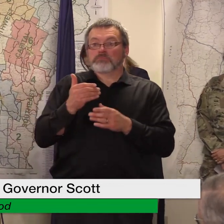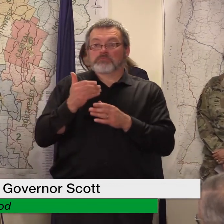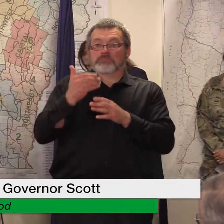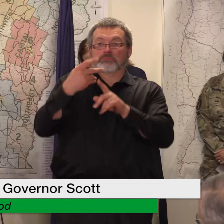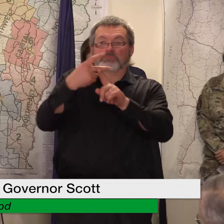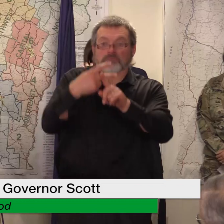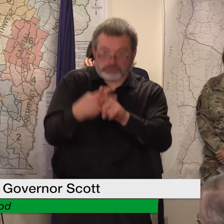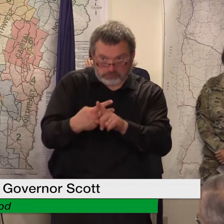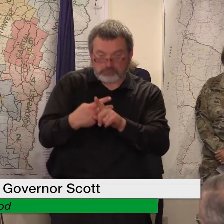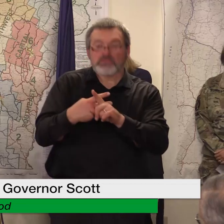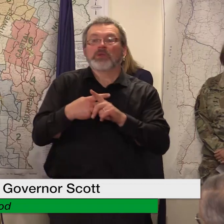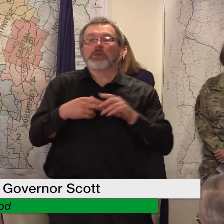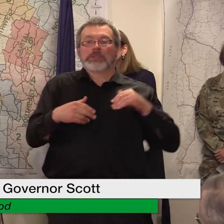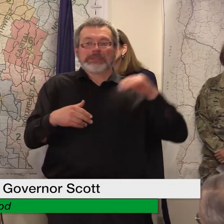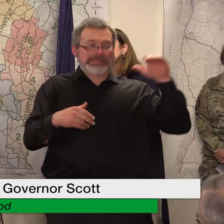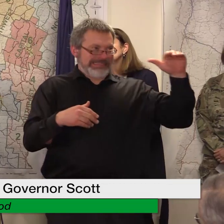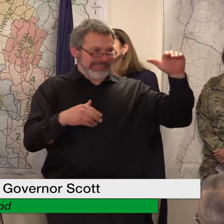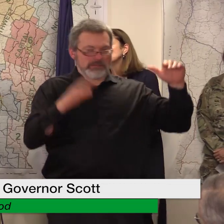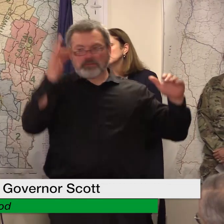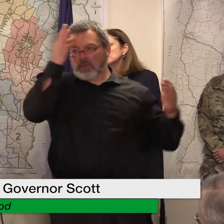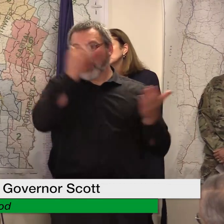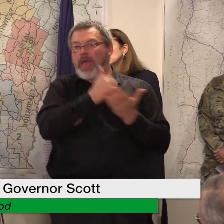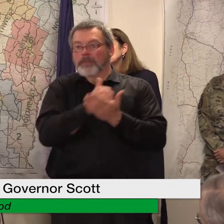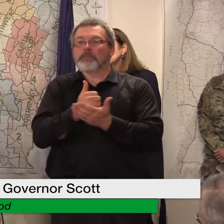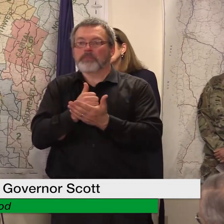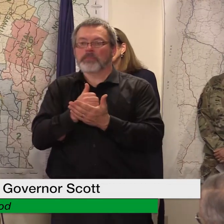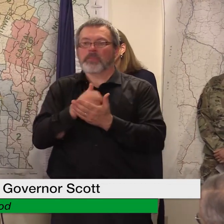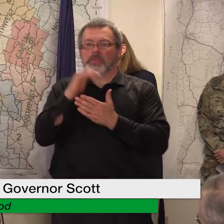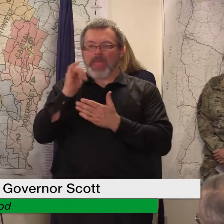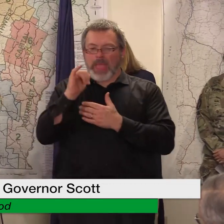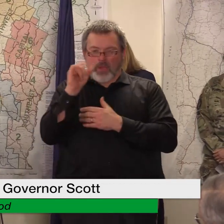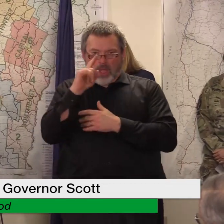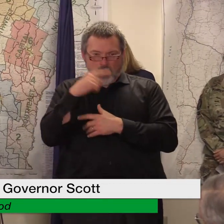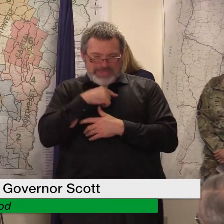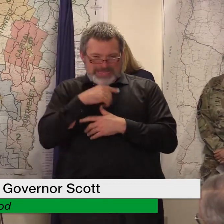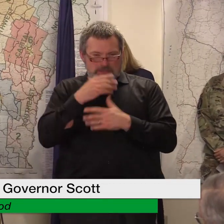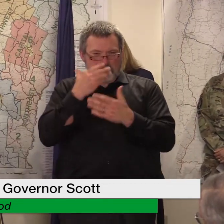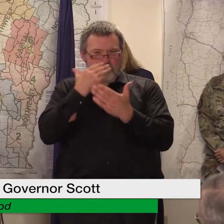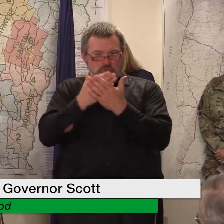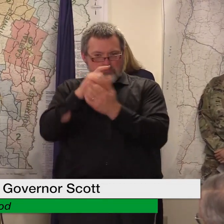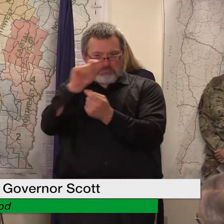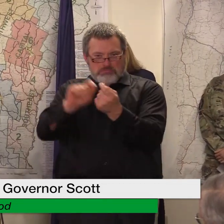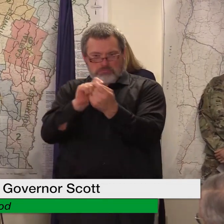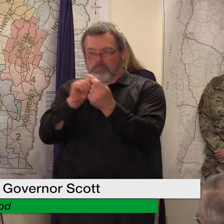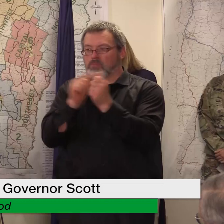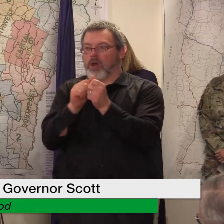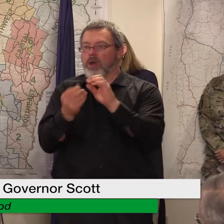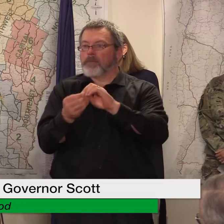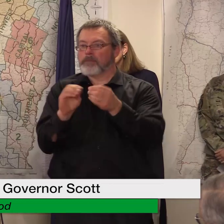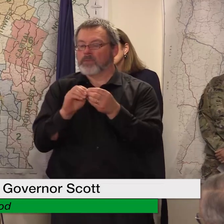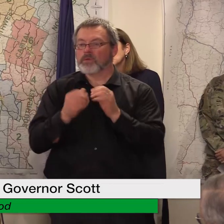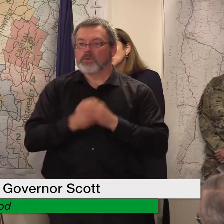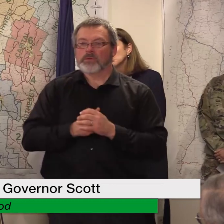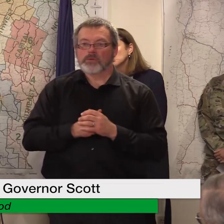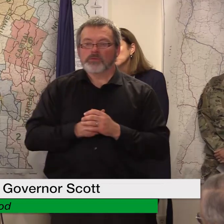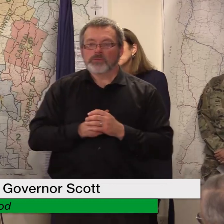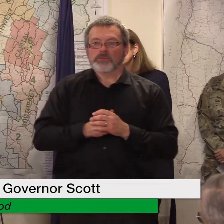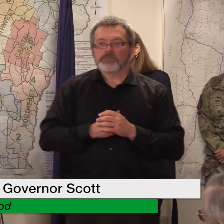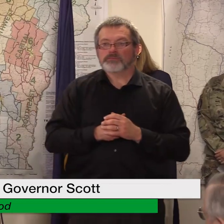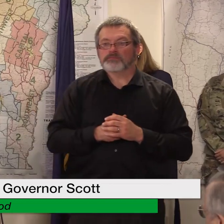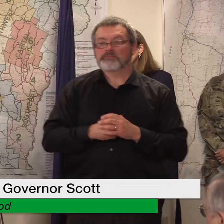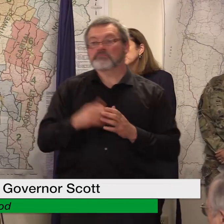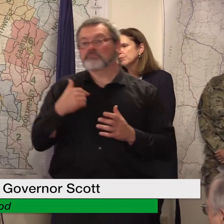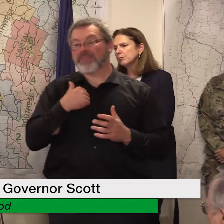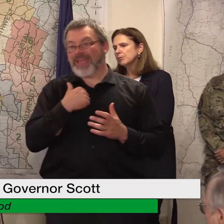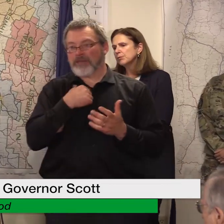rental assistance that we'll get a better picture of that um and then you know so we do there are a couple programs we do